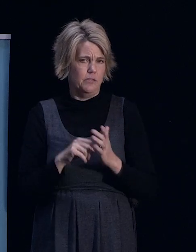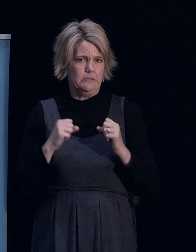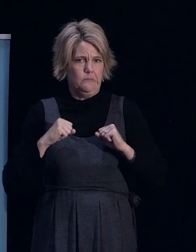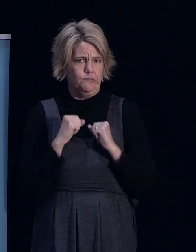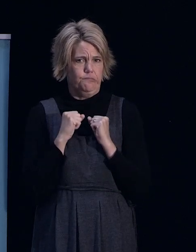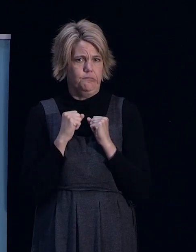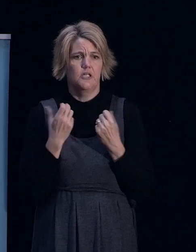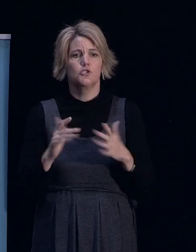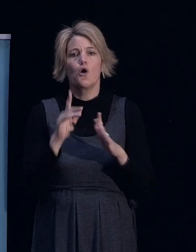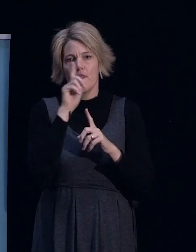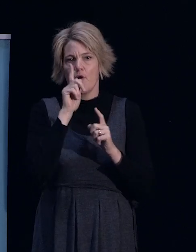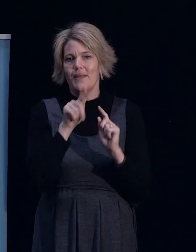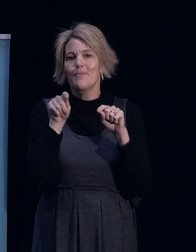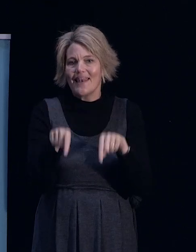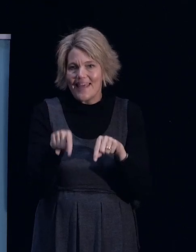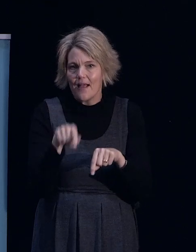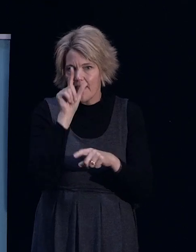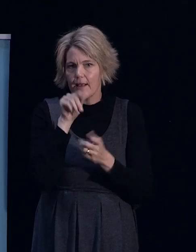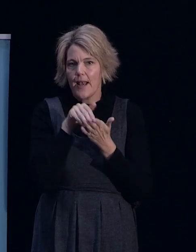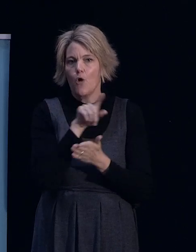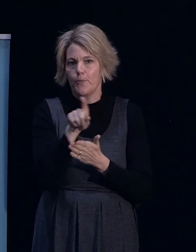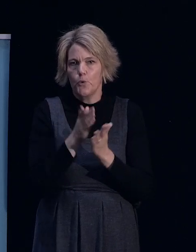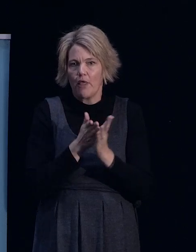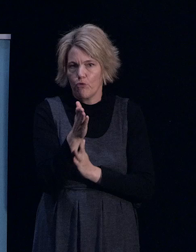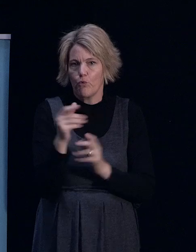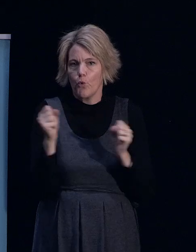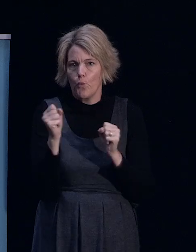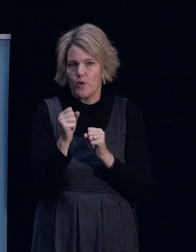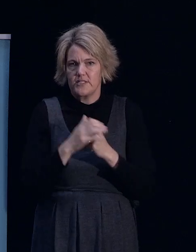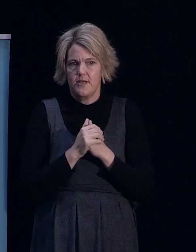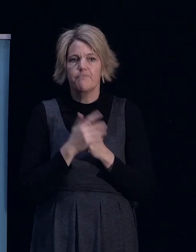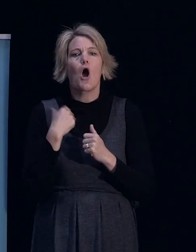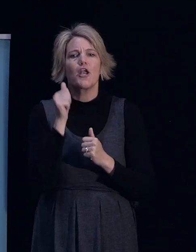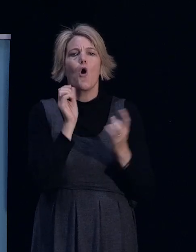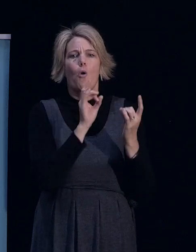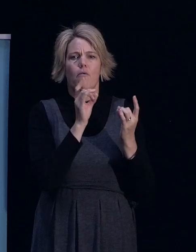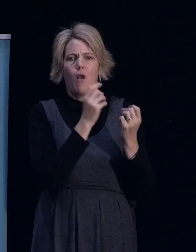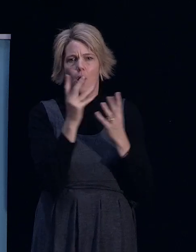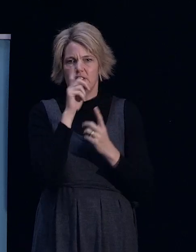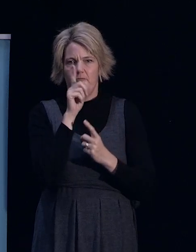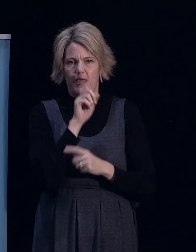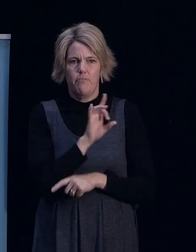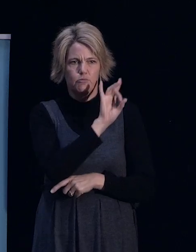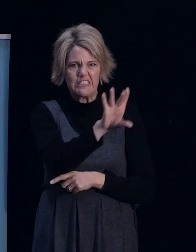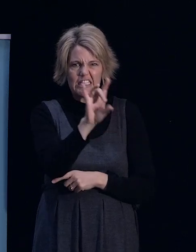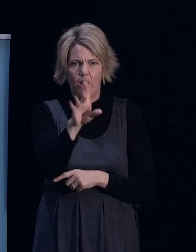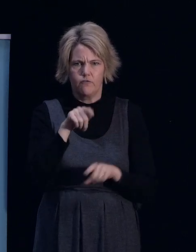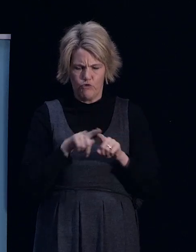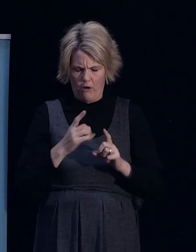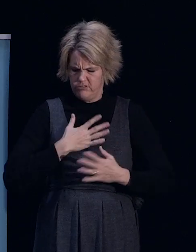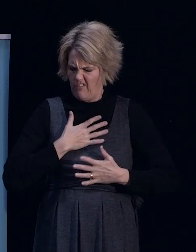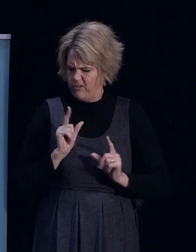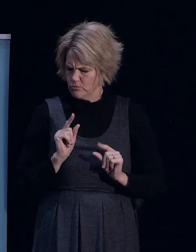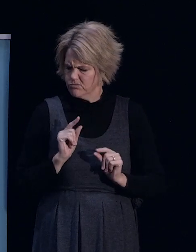who can help you personally get through. Now, a lot of you have tried to do it by yourselves, or tried to do it with friends or family.